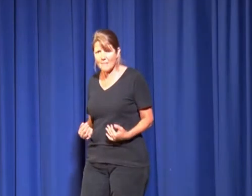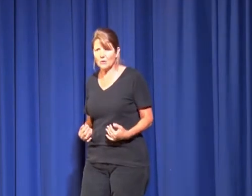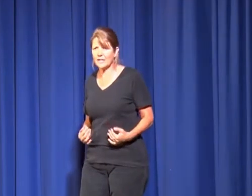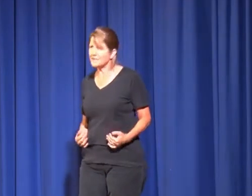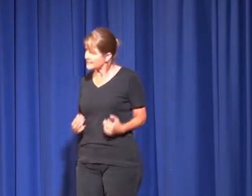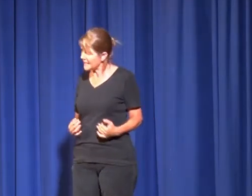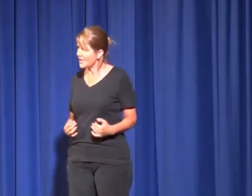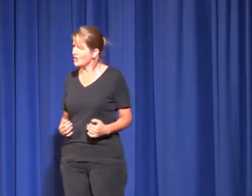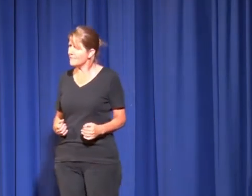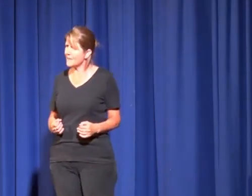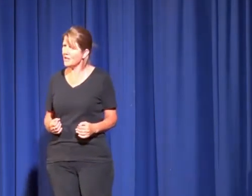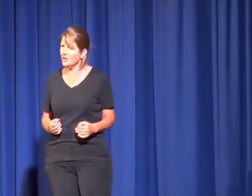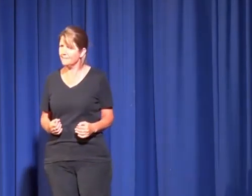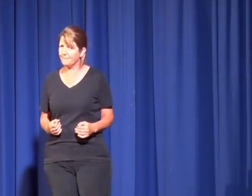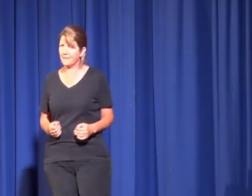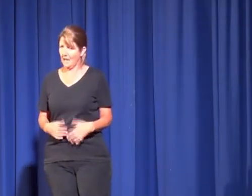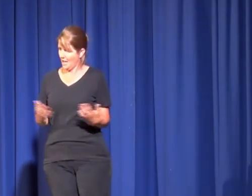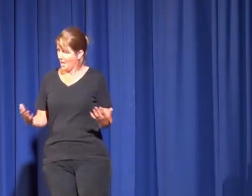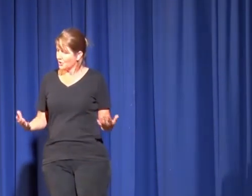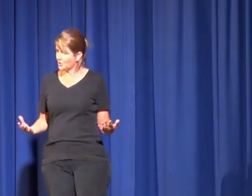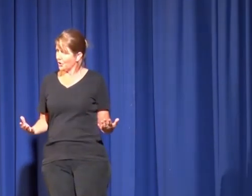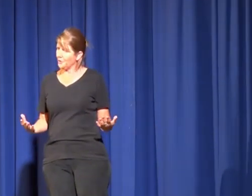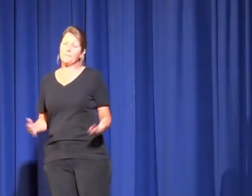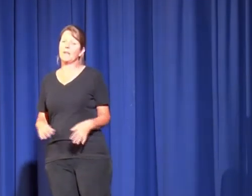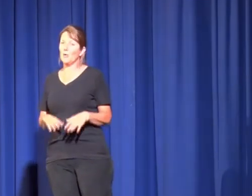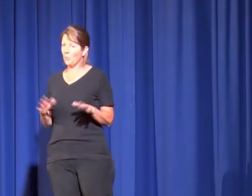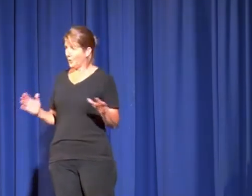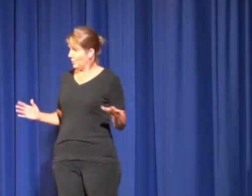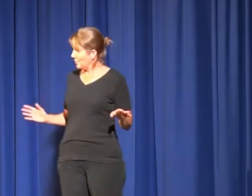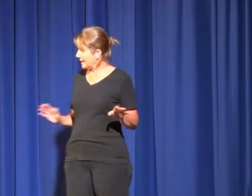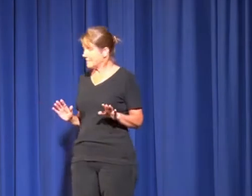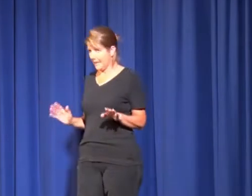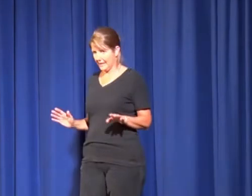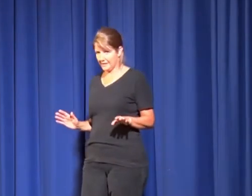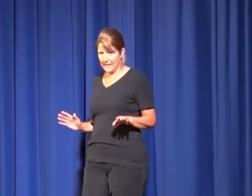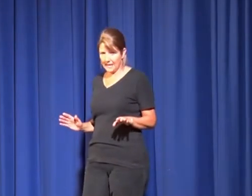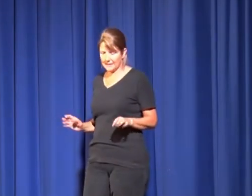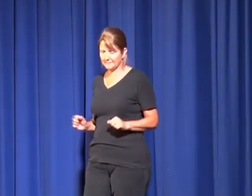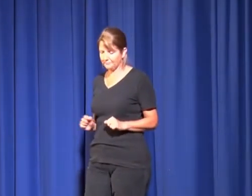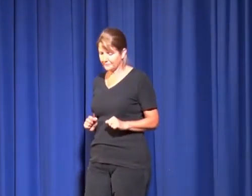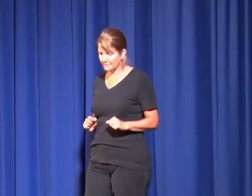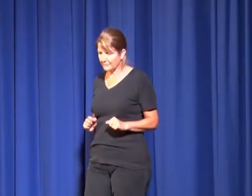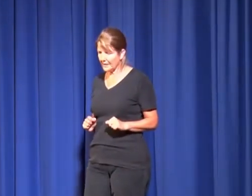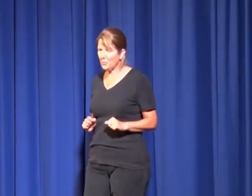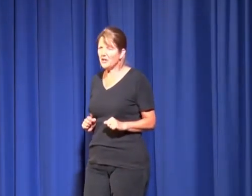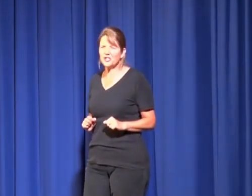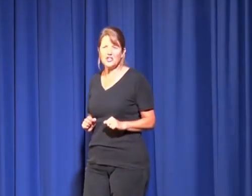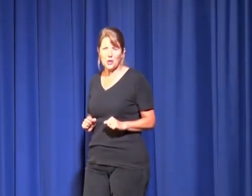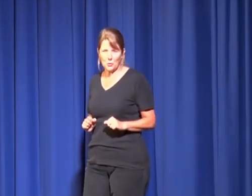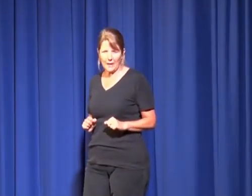I'm old enough to stay home on my own. So, we all went and made our demands. We got nowhere.